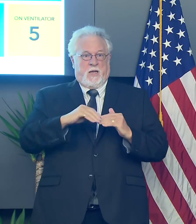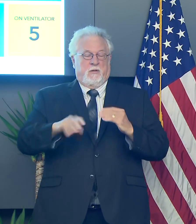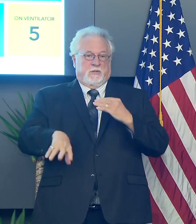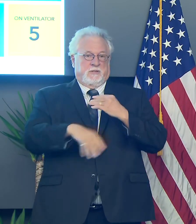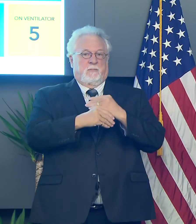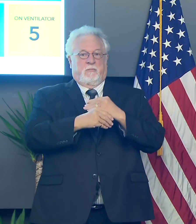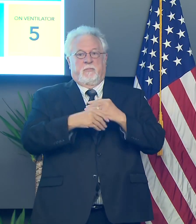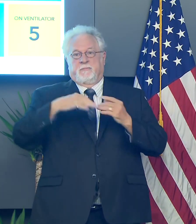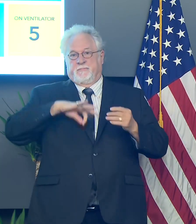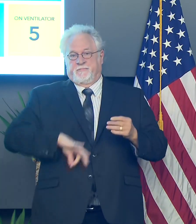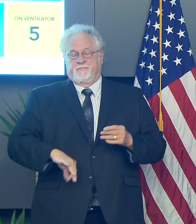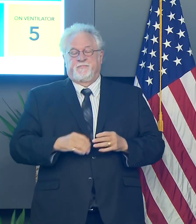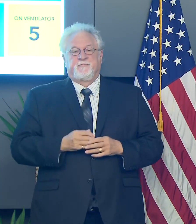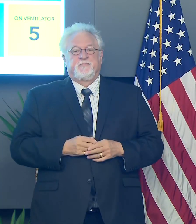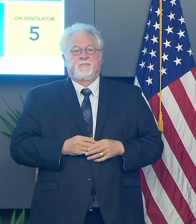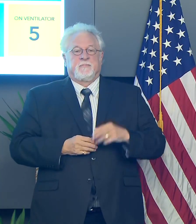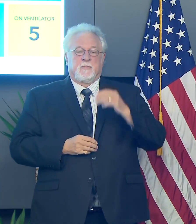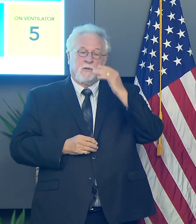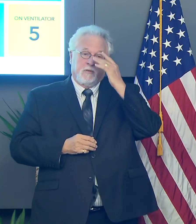supplemental, uh,